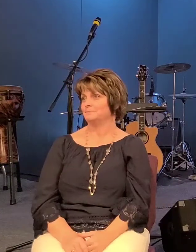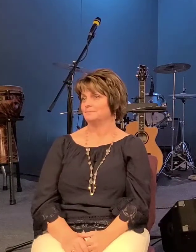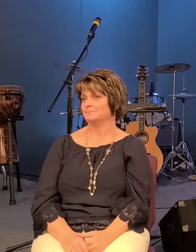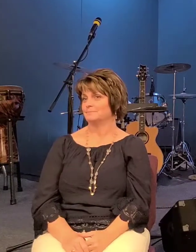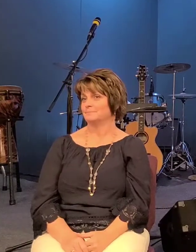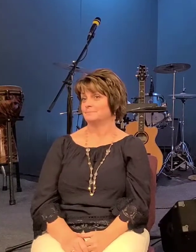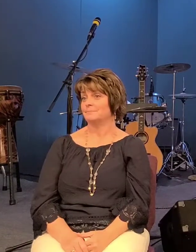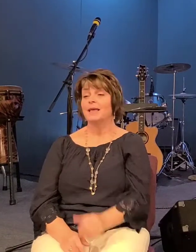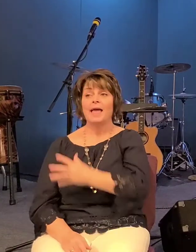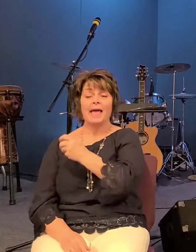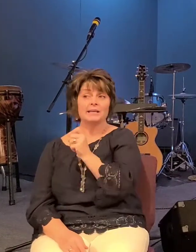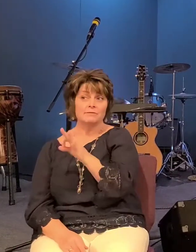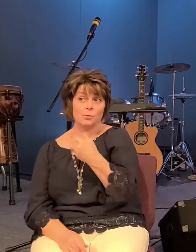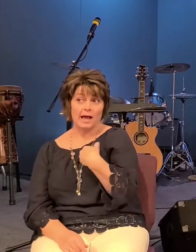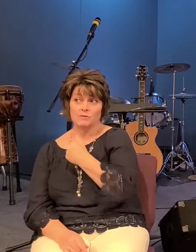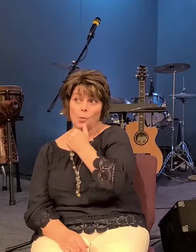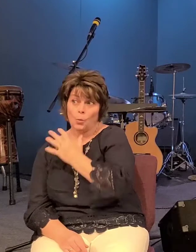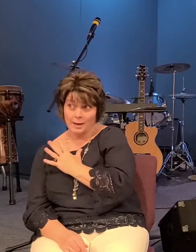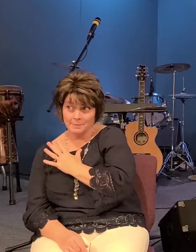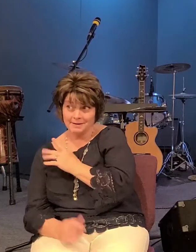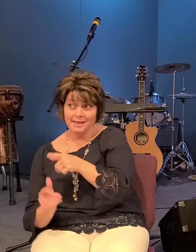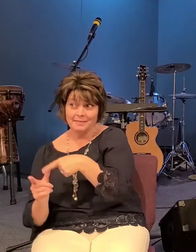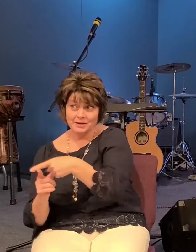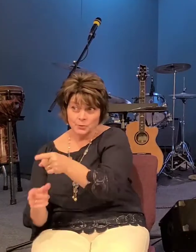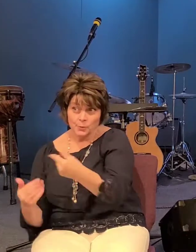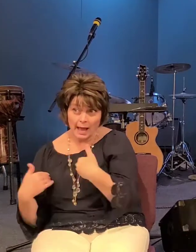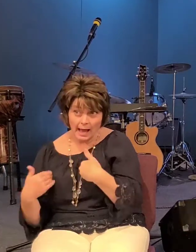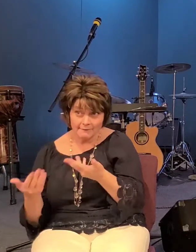and where there's women there are children